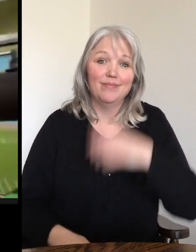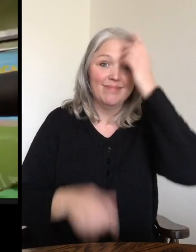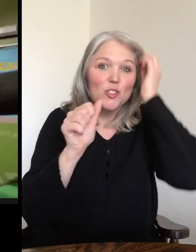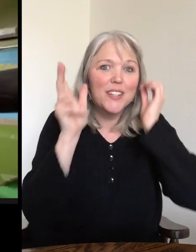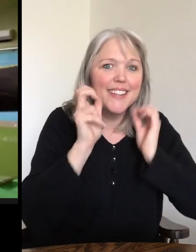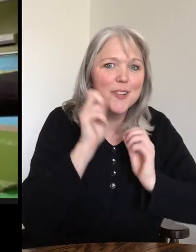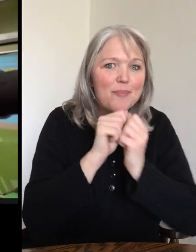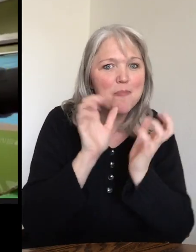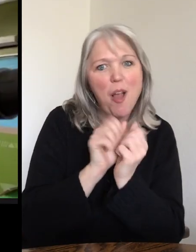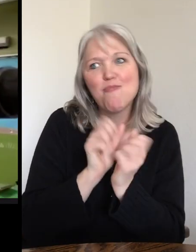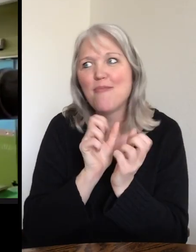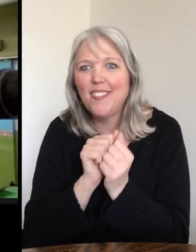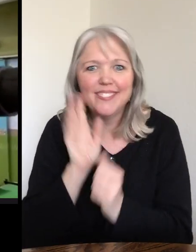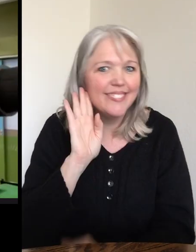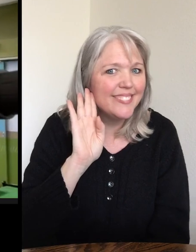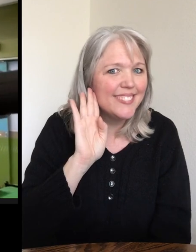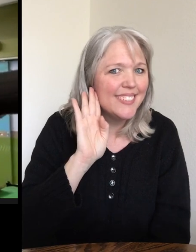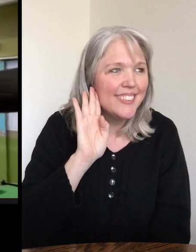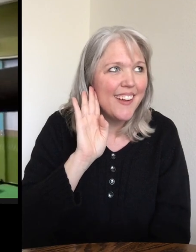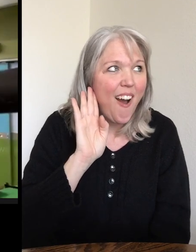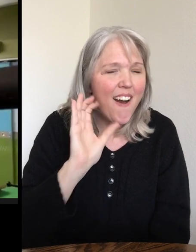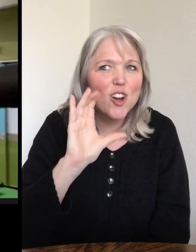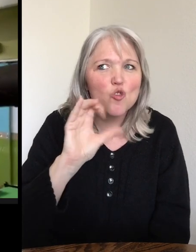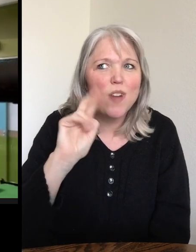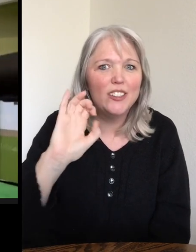You can hear him smacking. Let's listen to that crunch one more time.